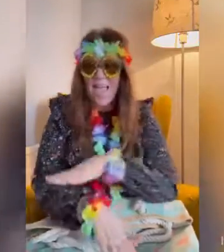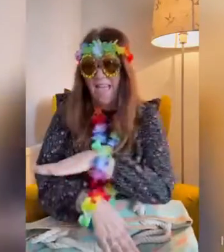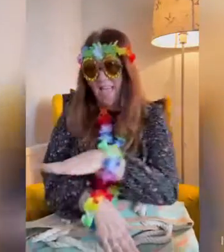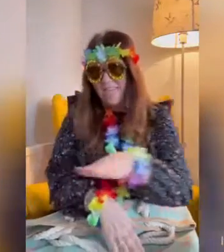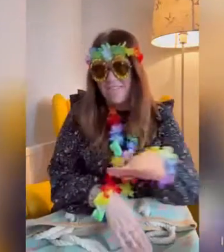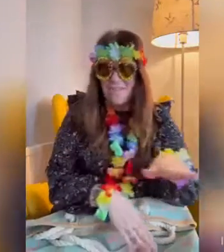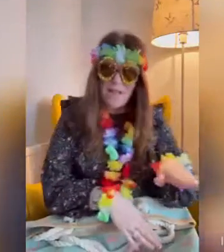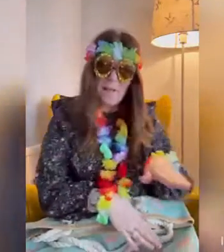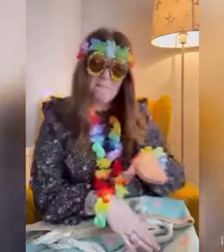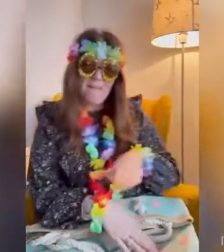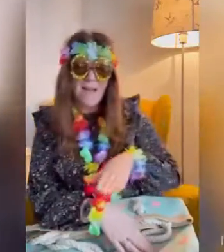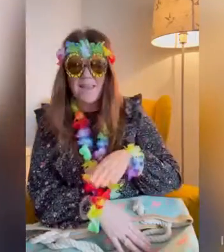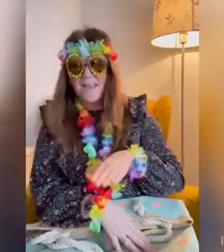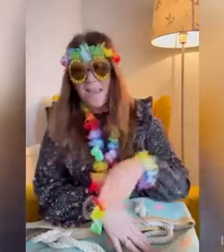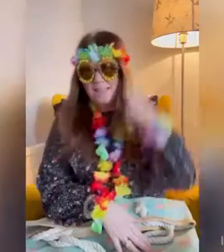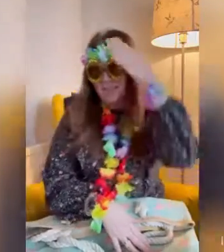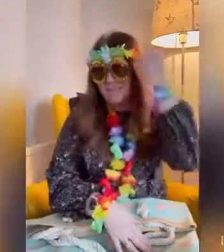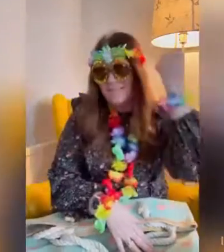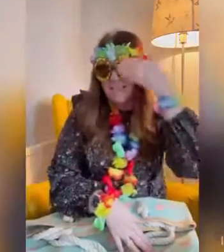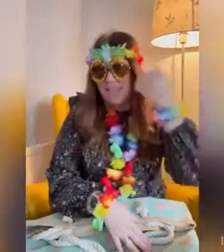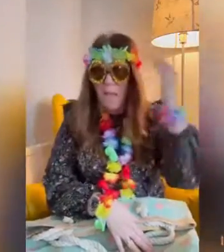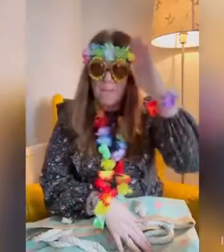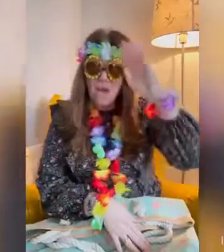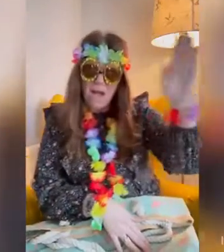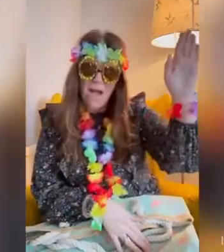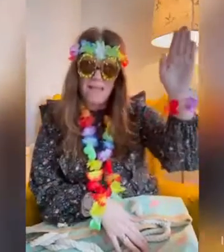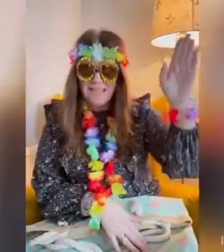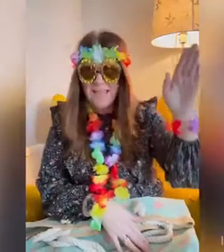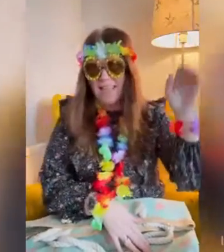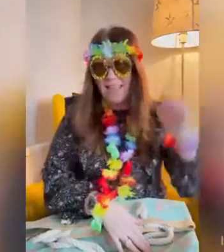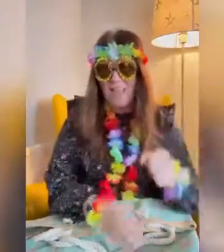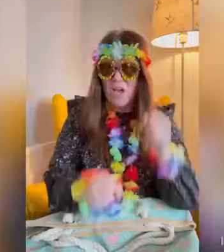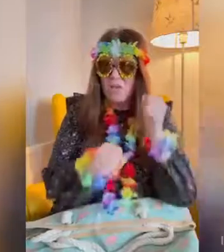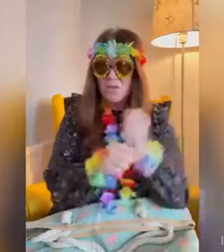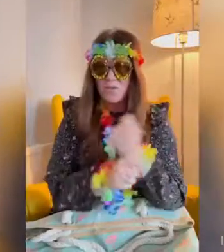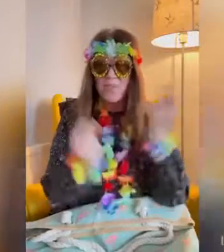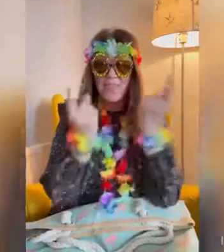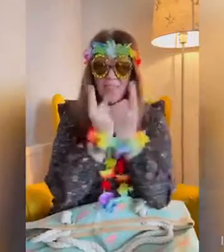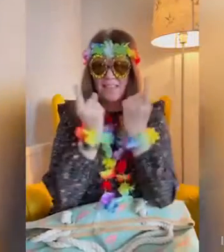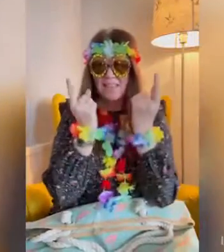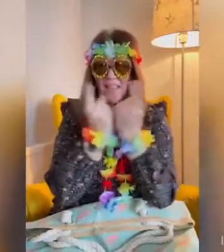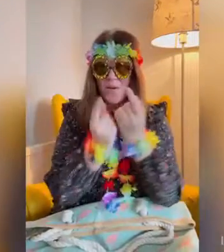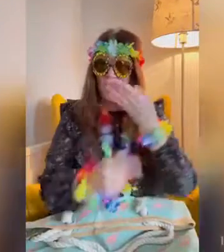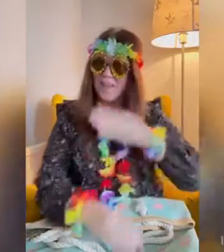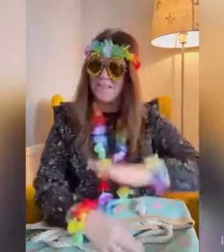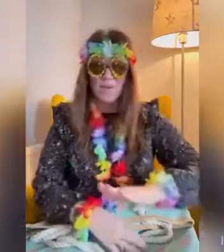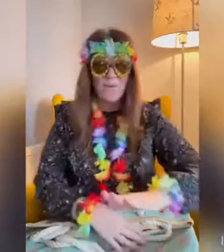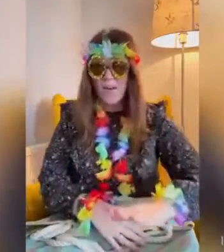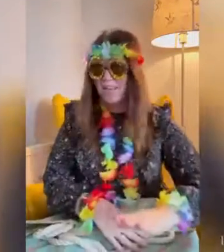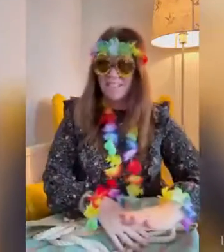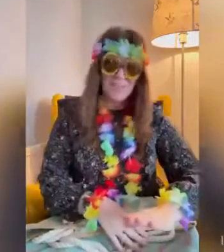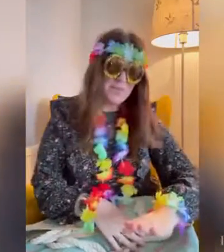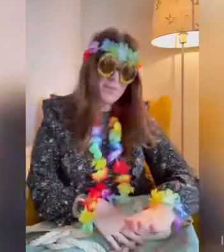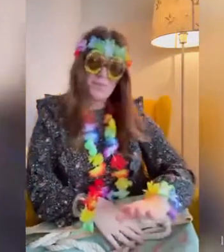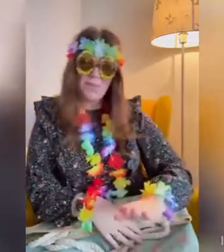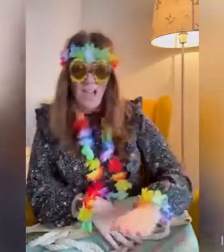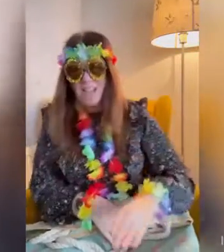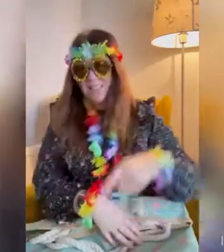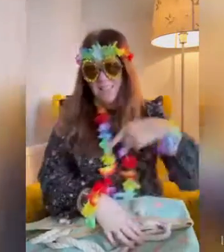Everybody has a summer holiday. Doing things they always wanted to. So